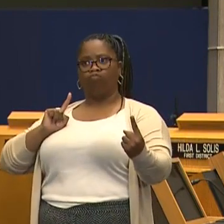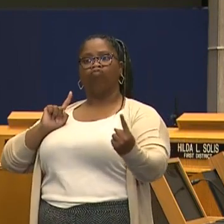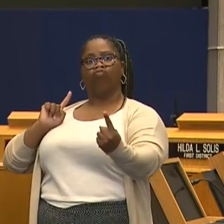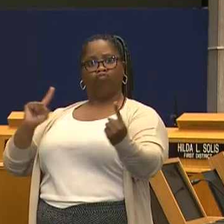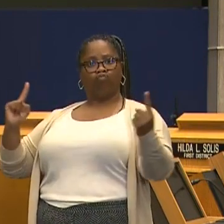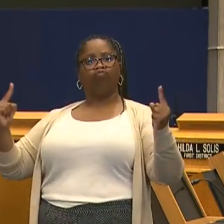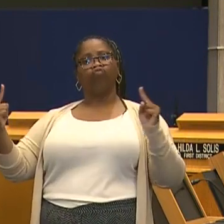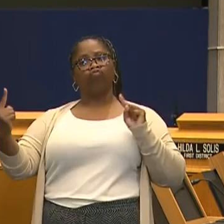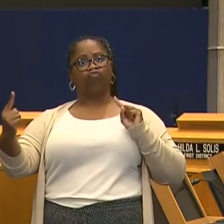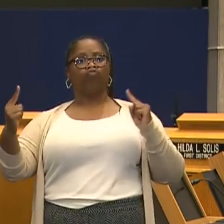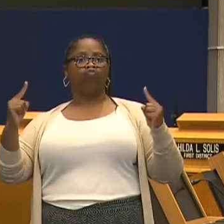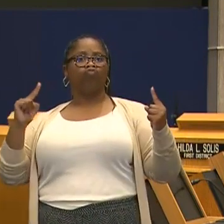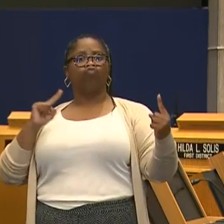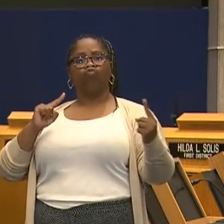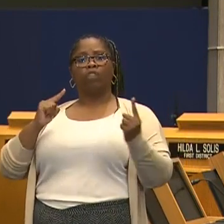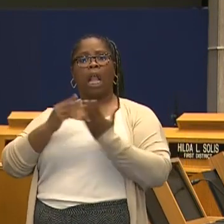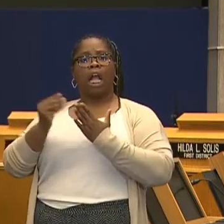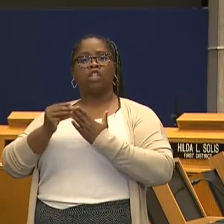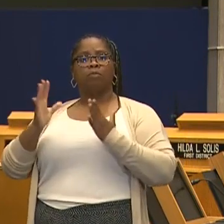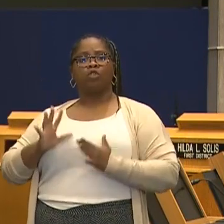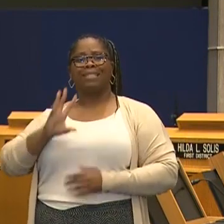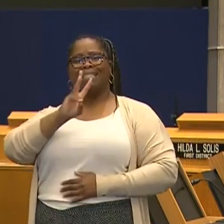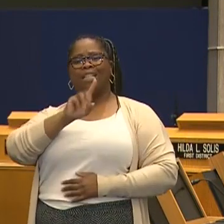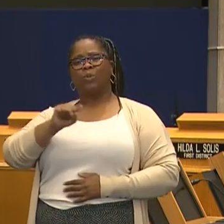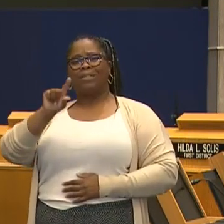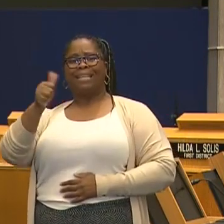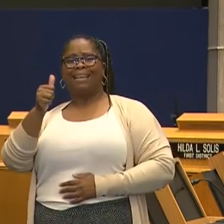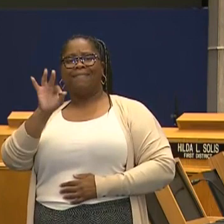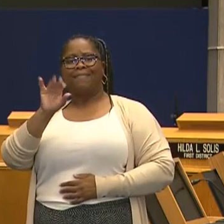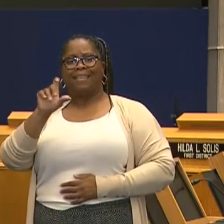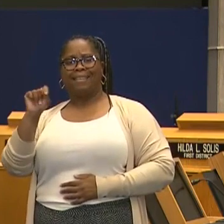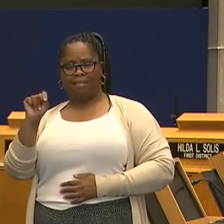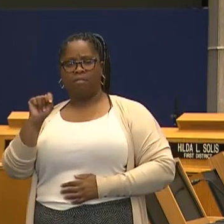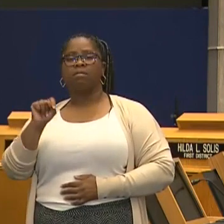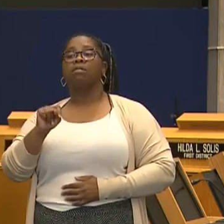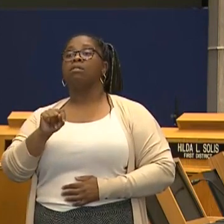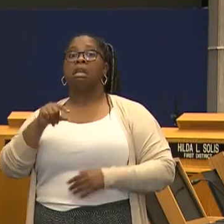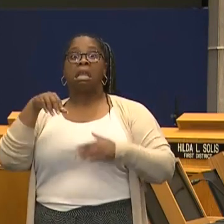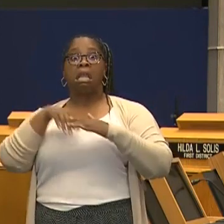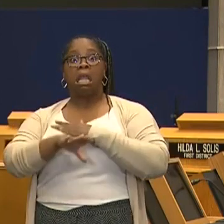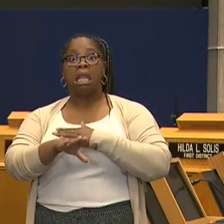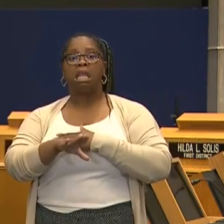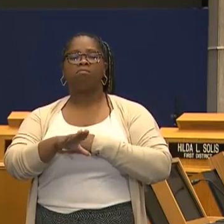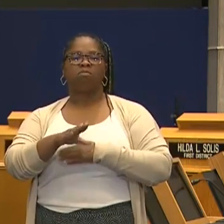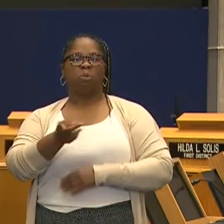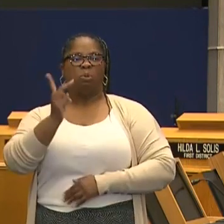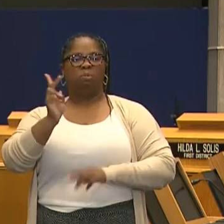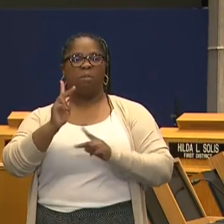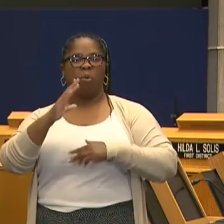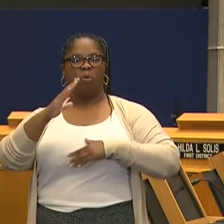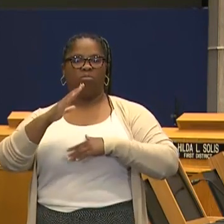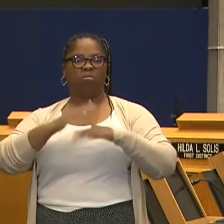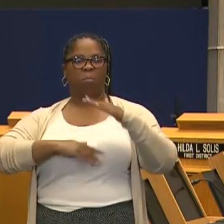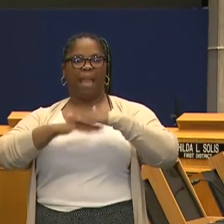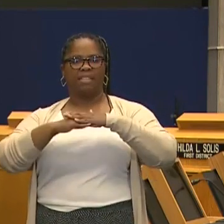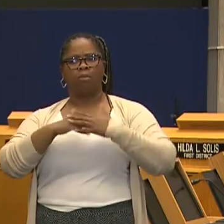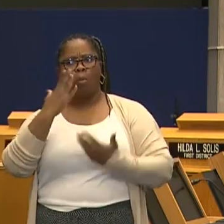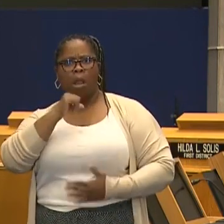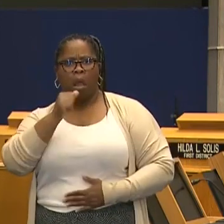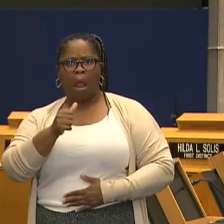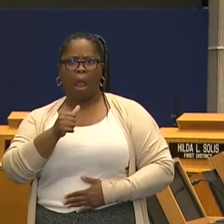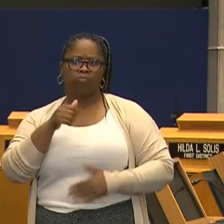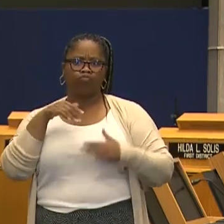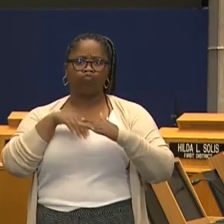customers six to ten feet away, only allow two in at a time. Why not allow someone like that to operate as a walk-in grocery